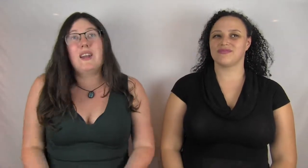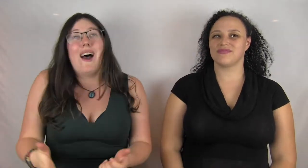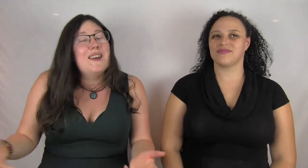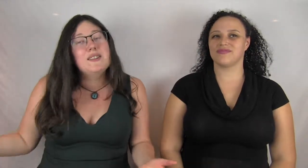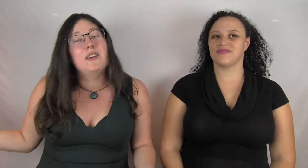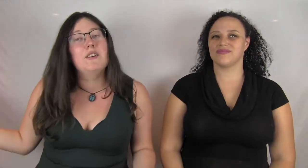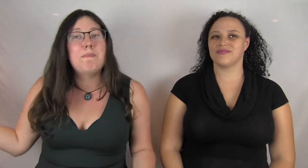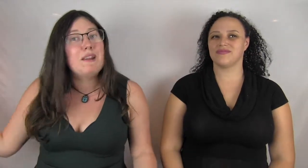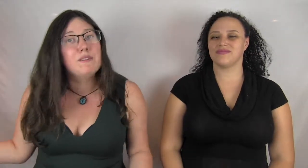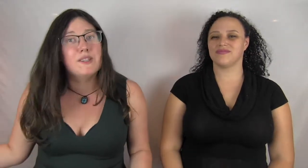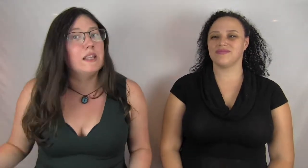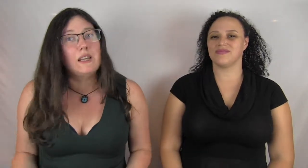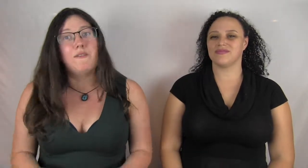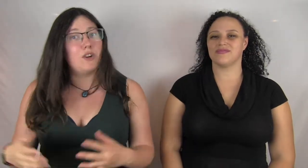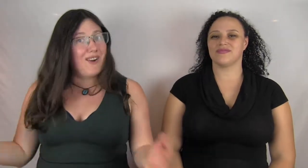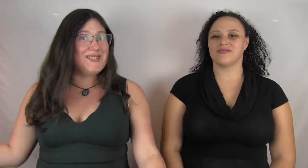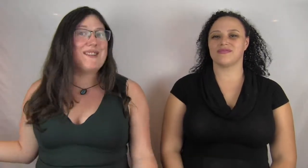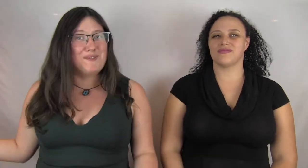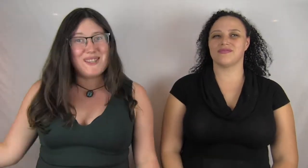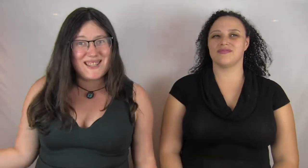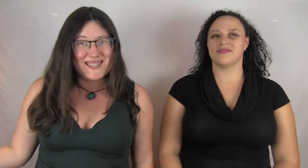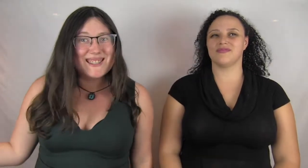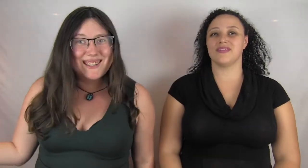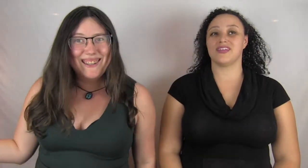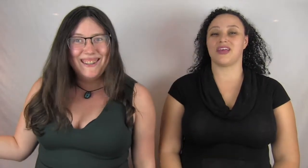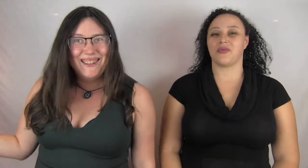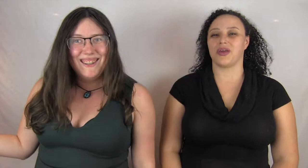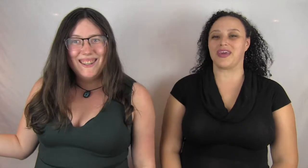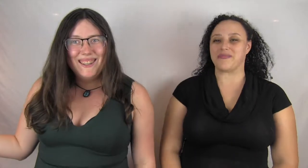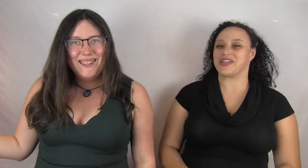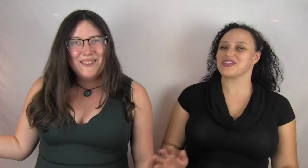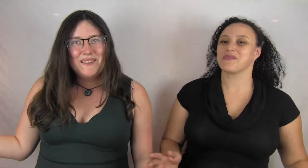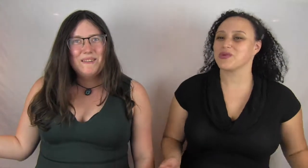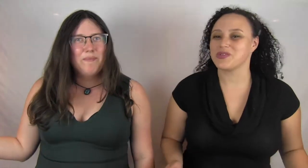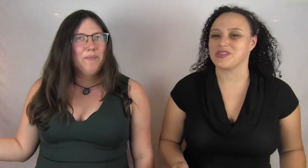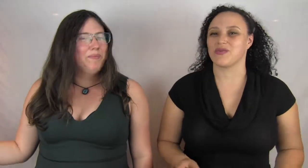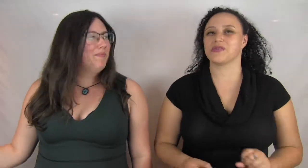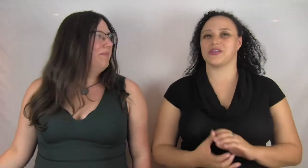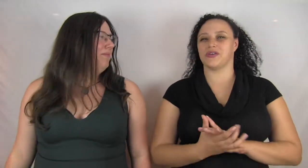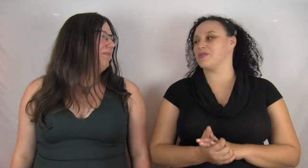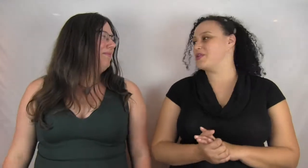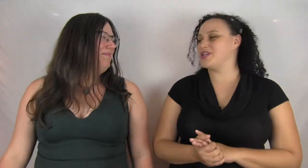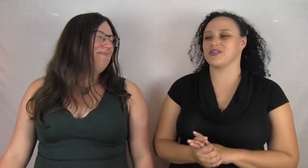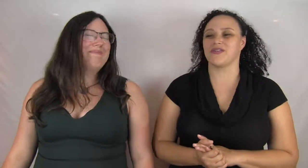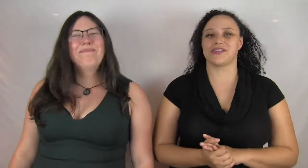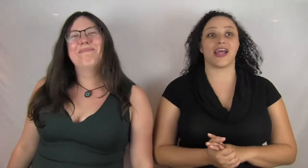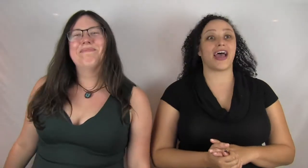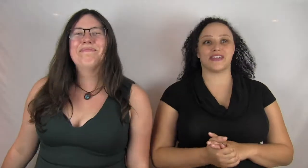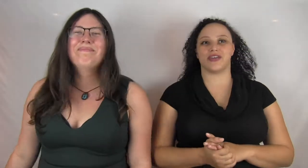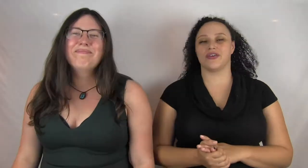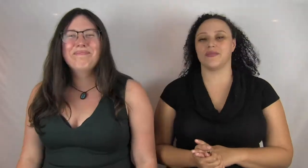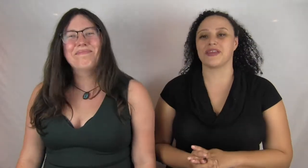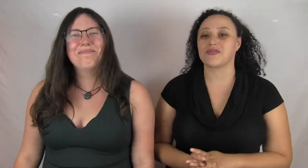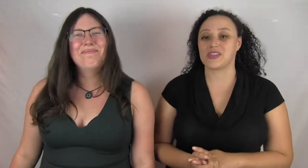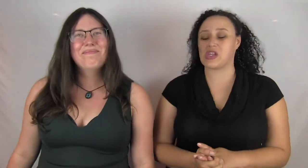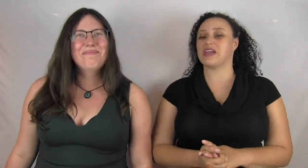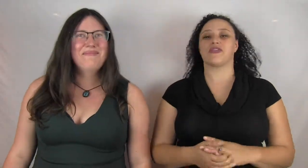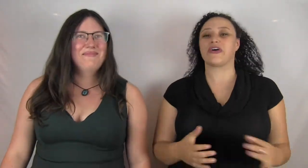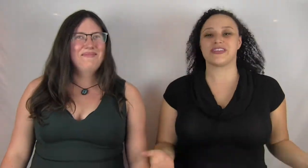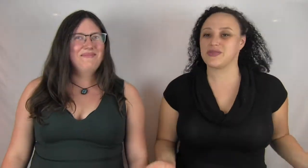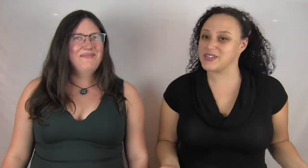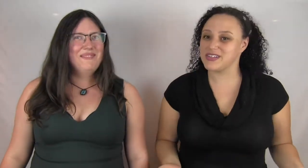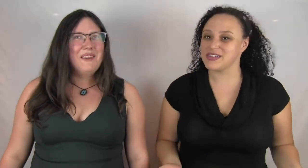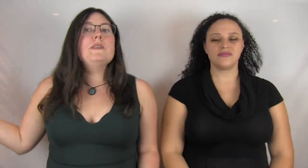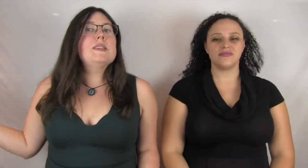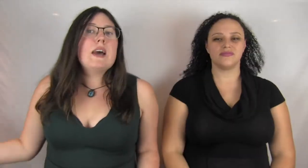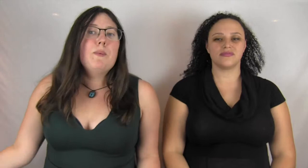service in a high-security mental facility for nonsense reasons. Did we mention that Bruce is forced to do community service in a high-security mental facility